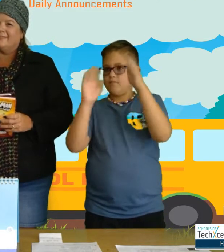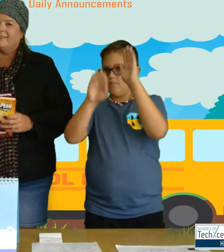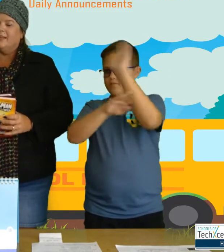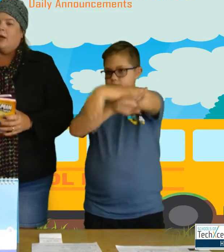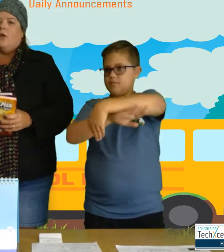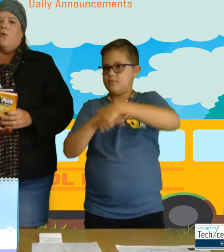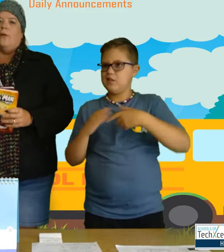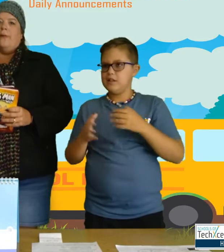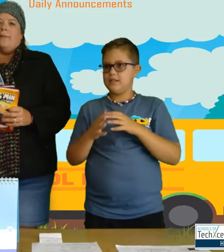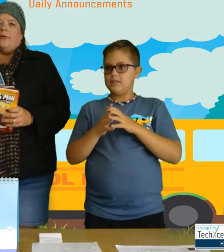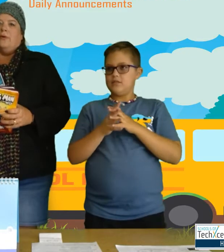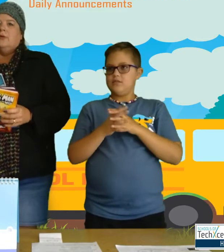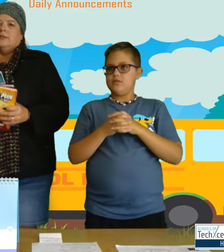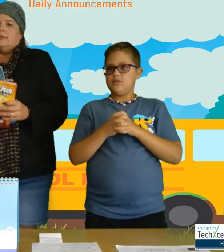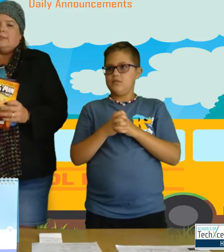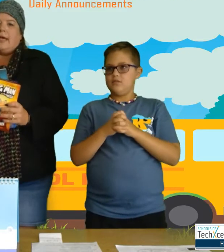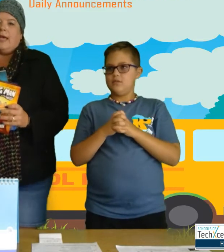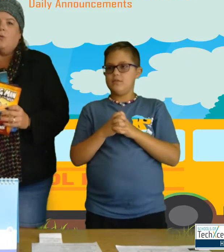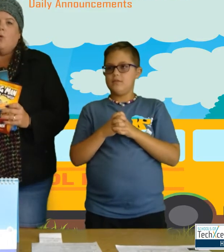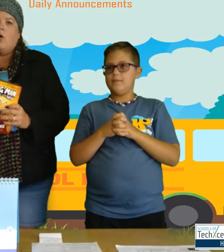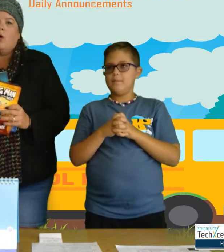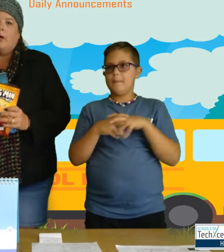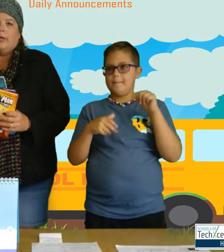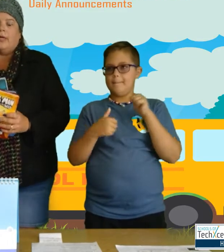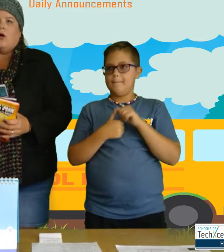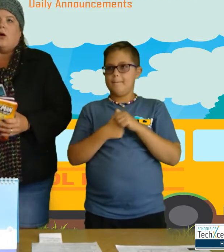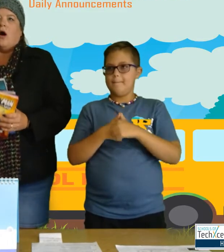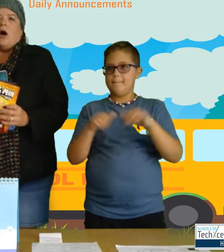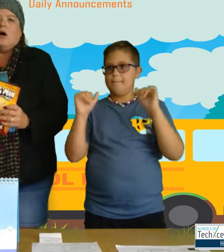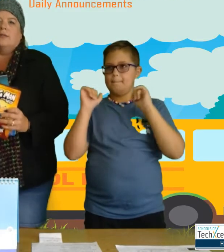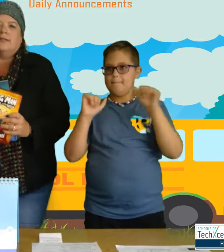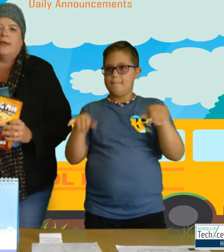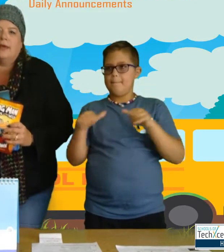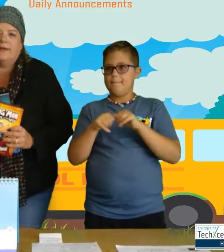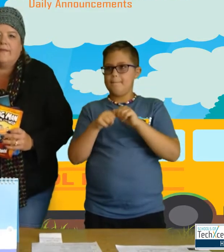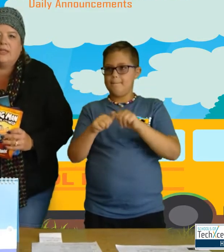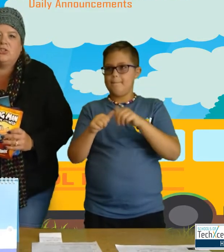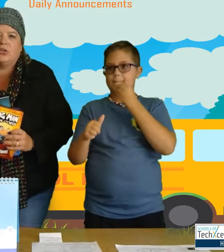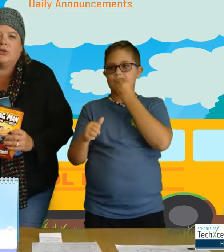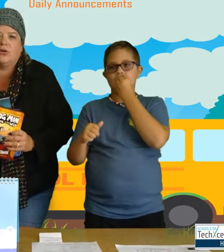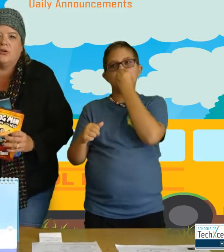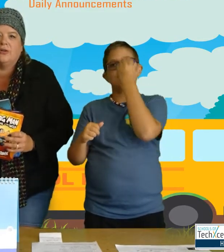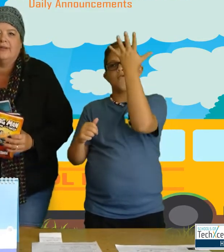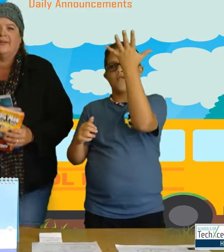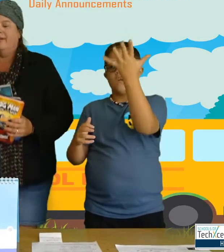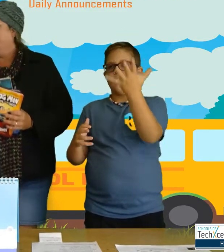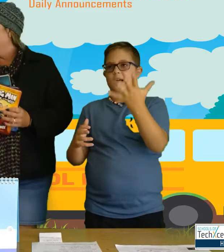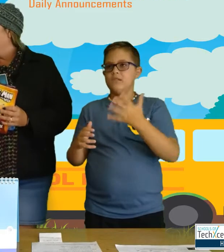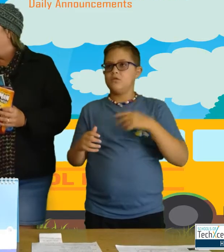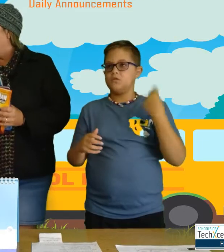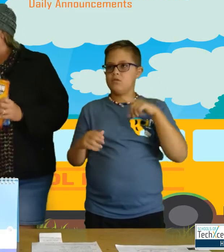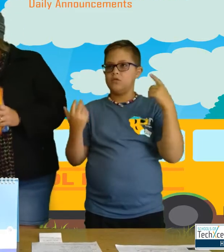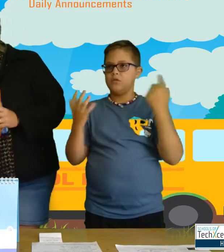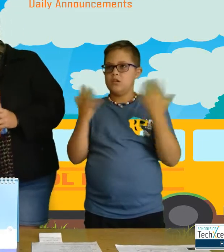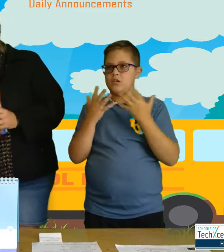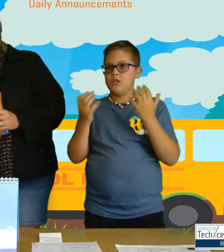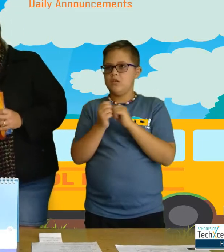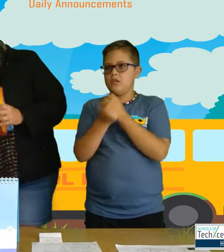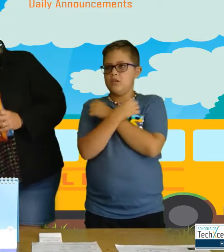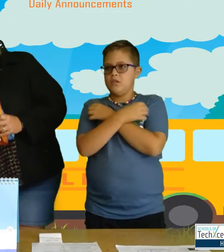Remember stay warm in our arctic adventure. Come on Gigi, we're out of